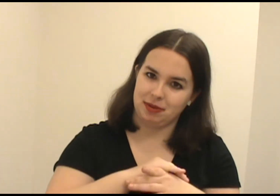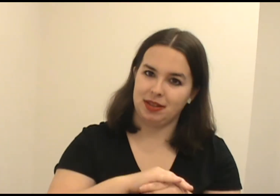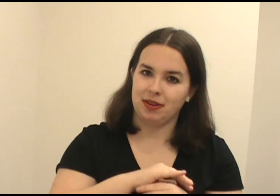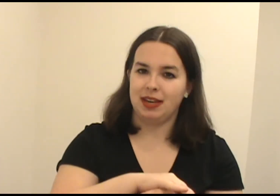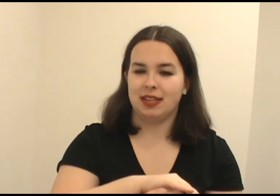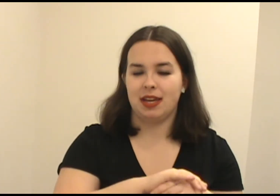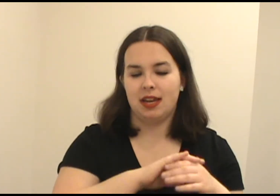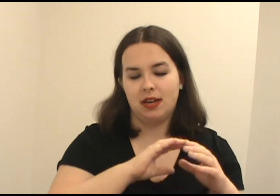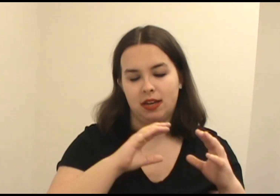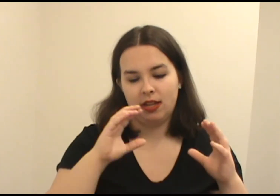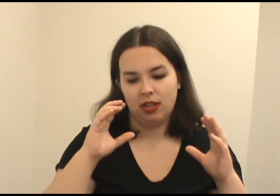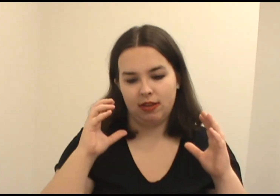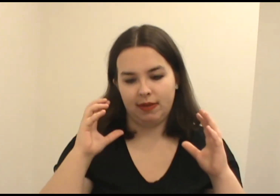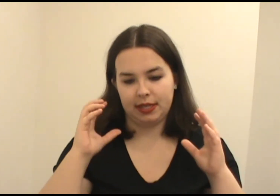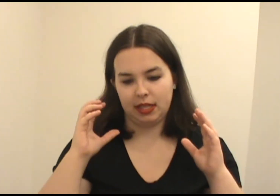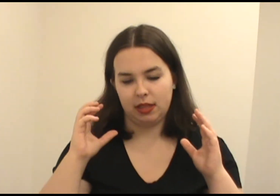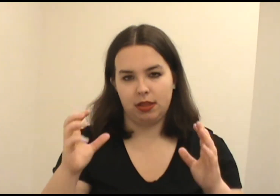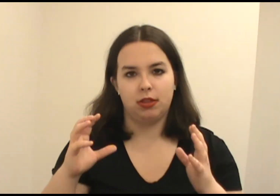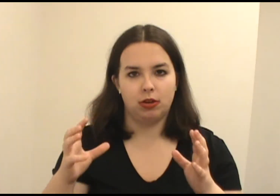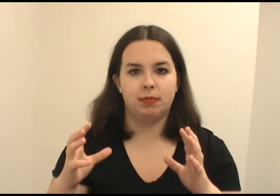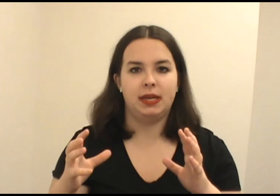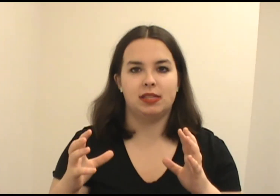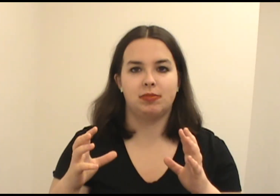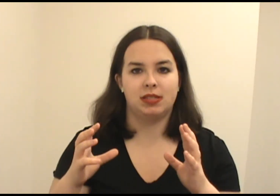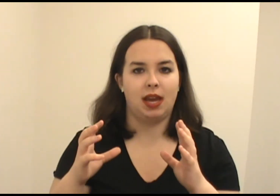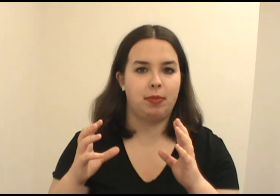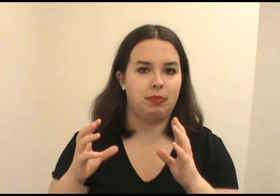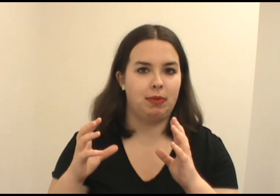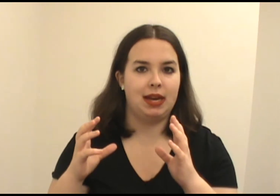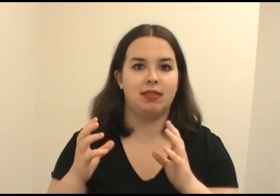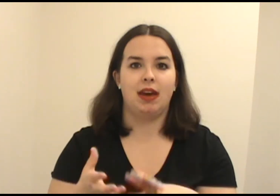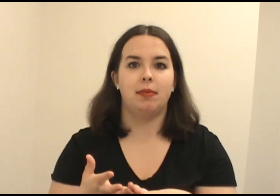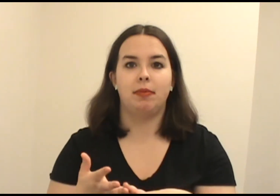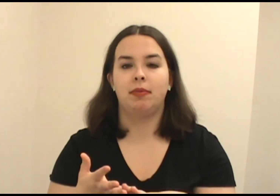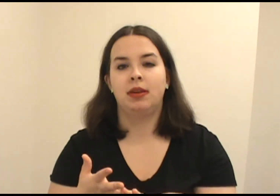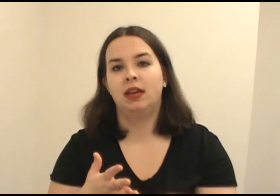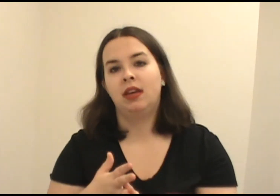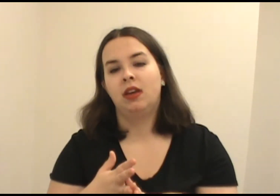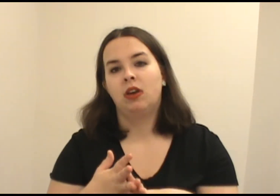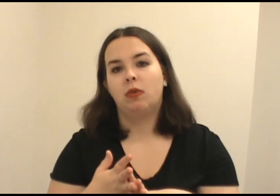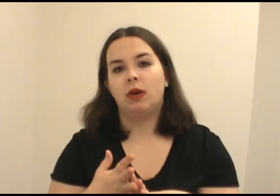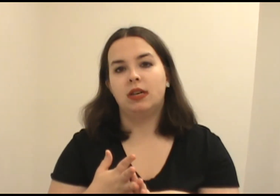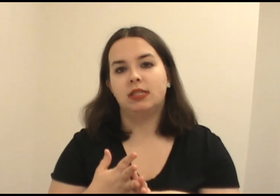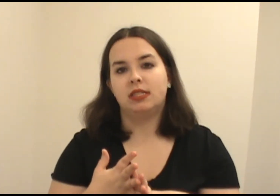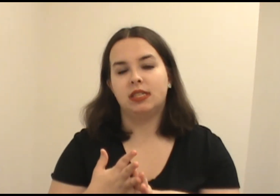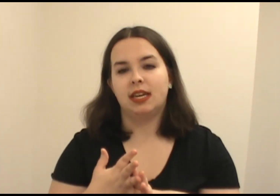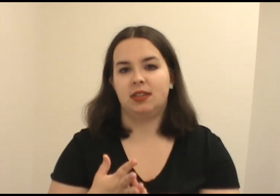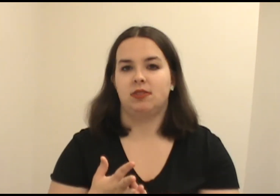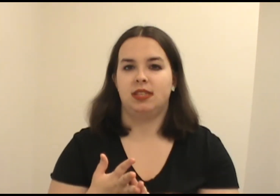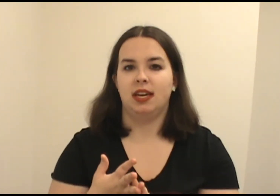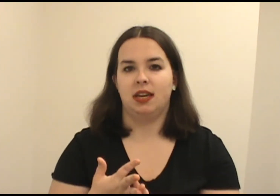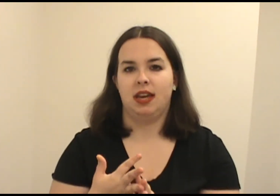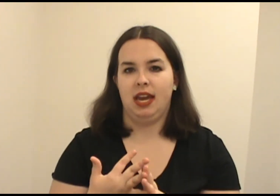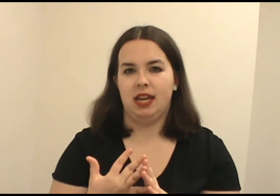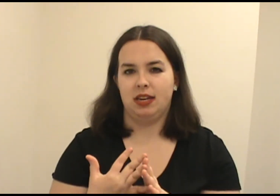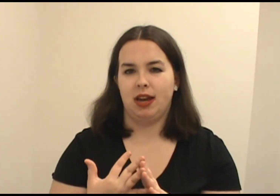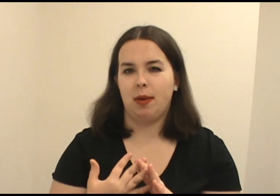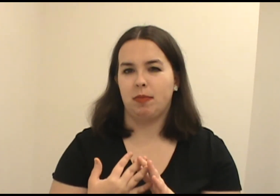really great. And then the fact that the third piece was kept by them was interesting and, um,